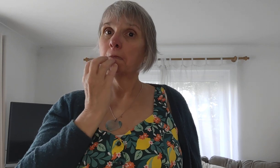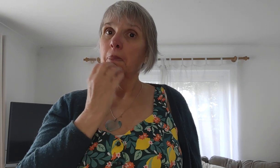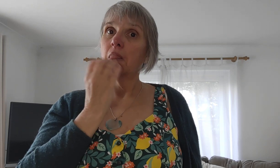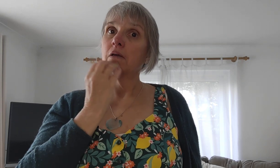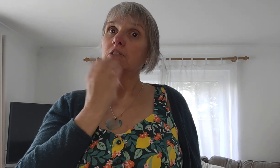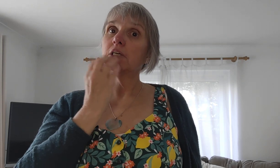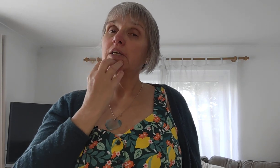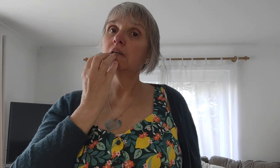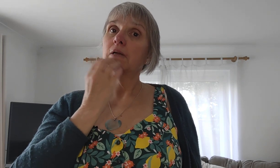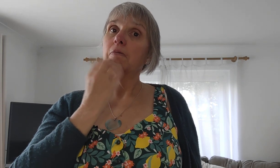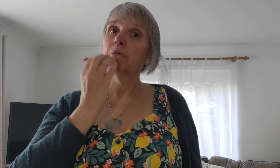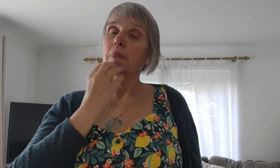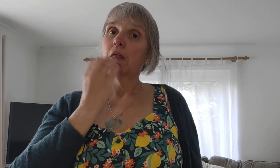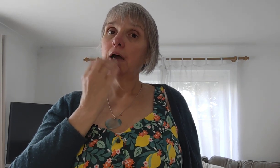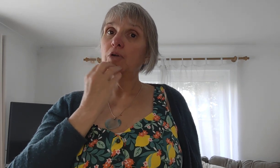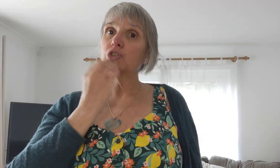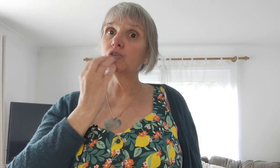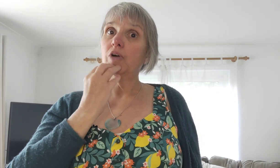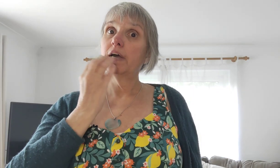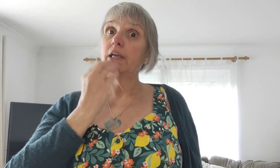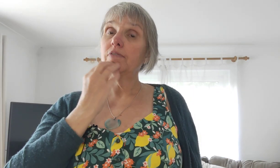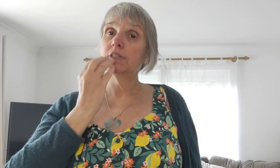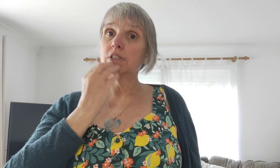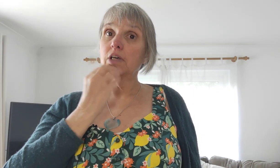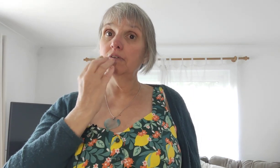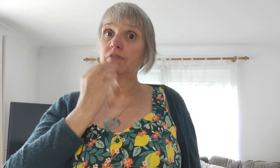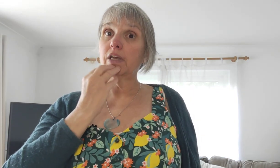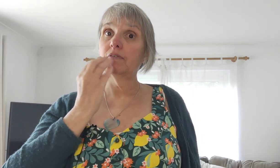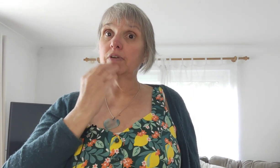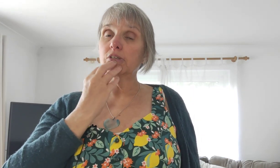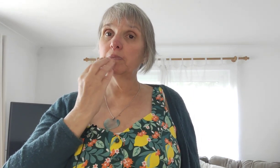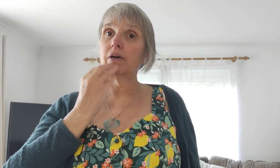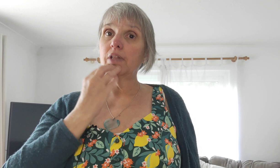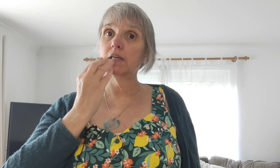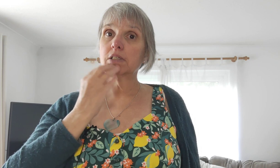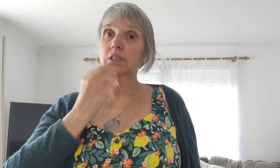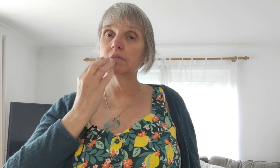it's gin i'm not sure i even deserve forgiveness about this